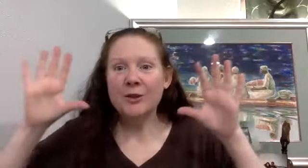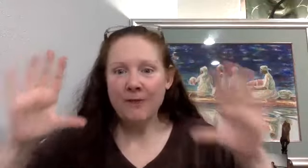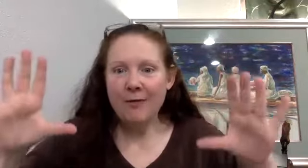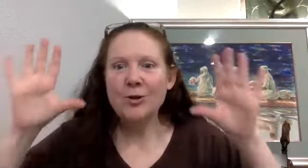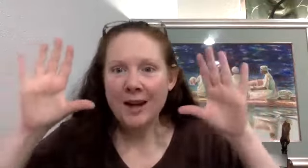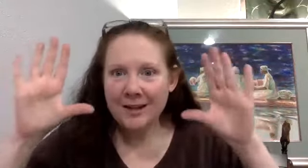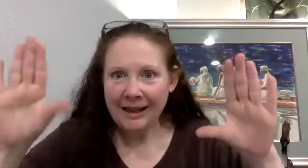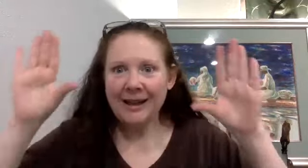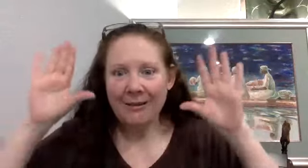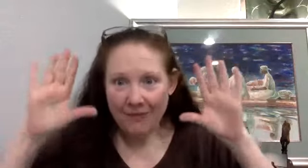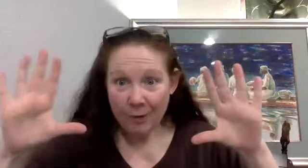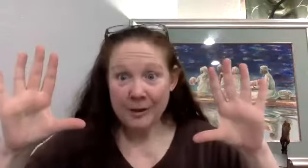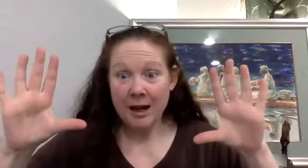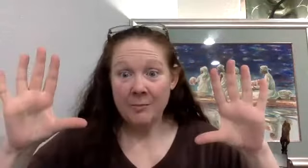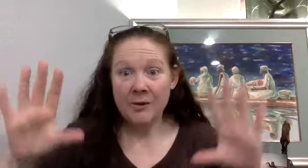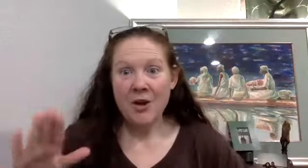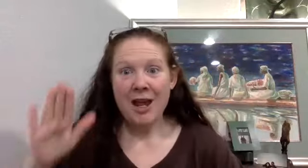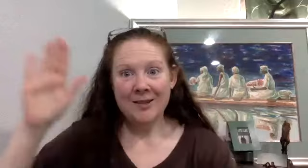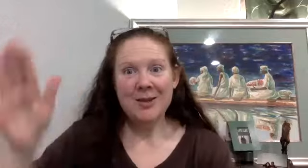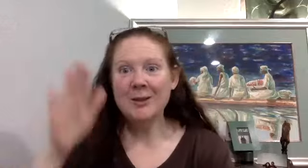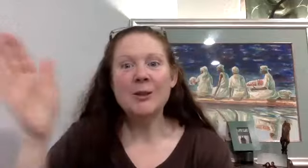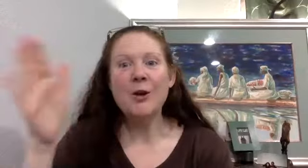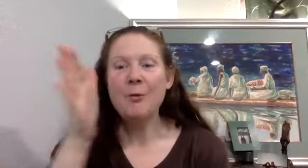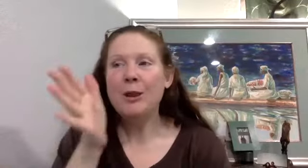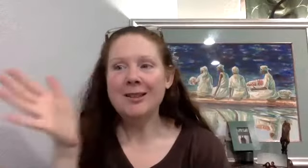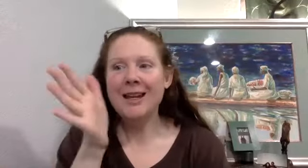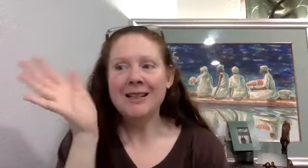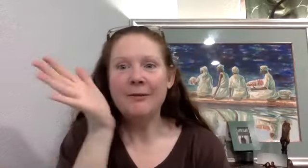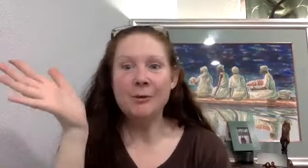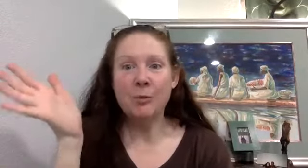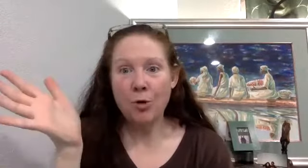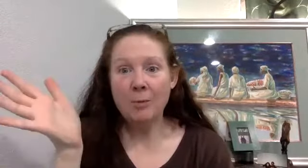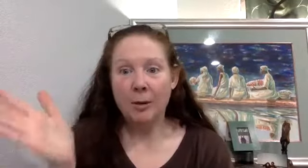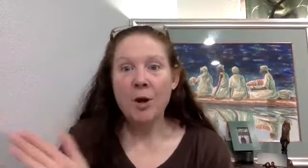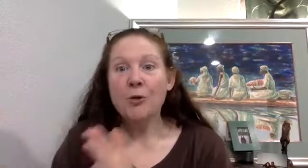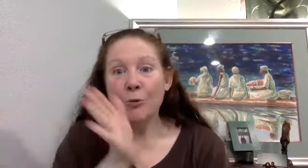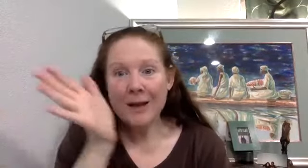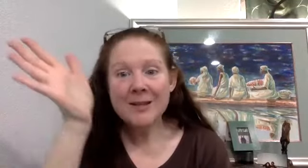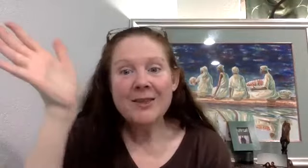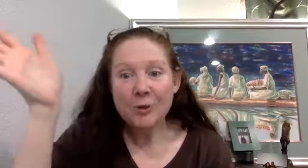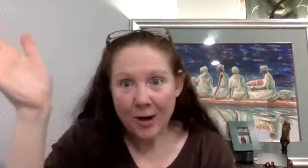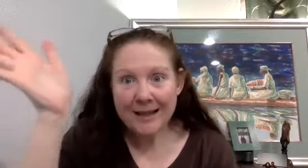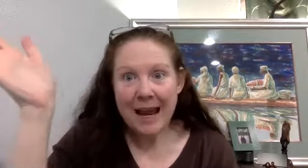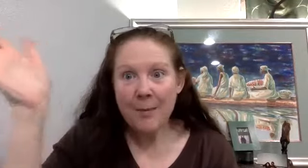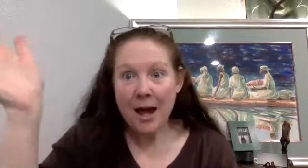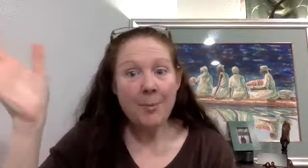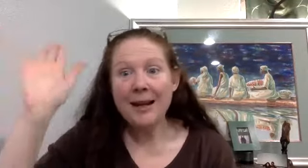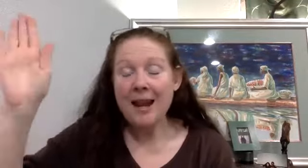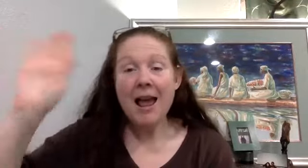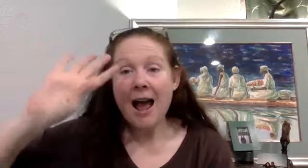survival technique in viral times. This is this whole thing. We looked at it as if it was a problem. The reason the trend came up, and again, I